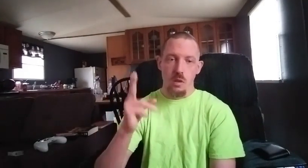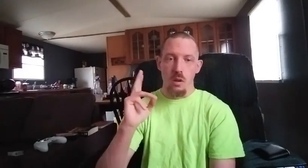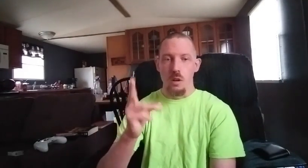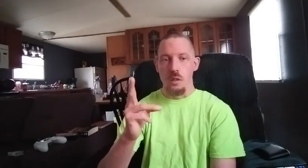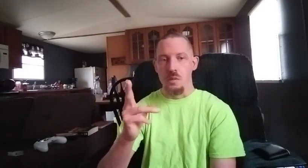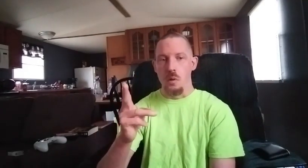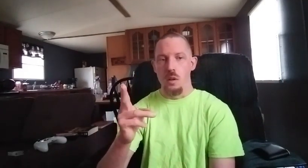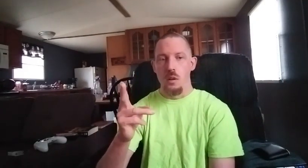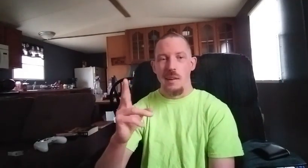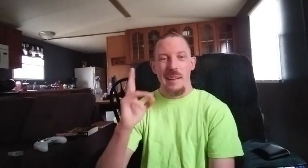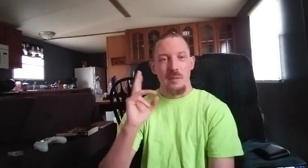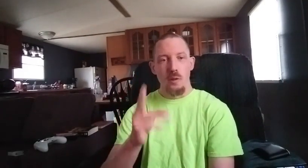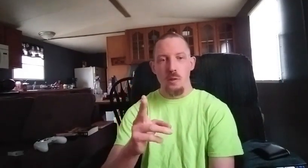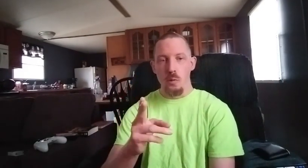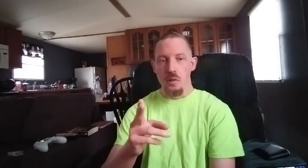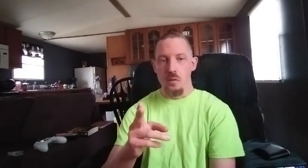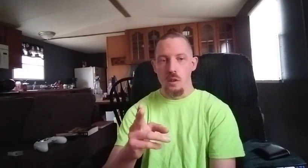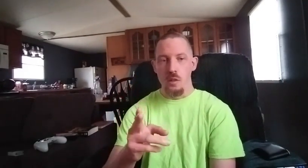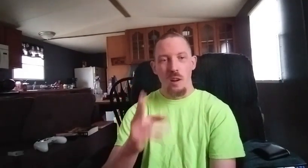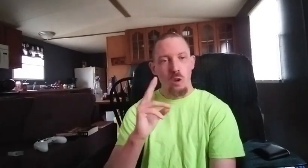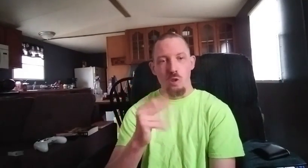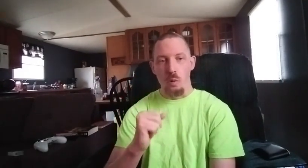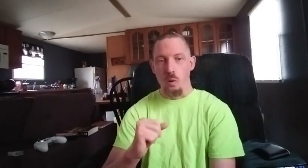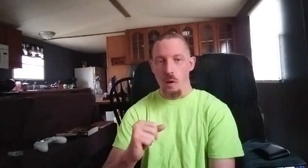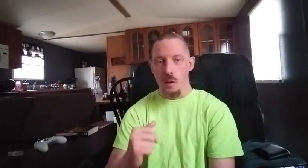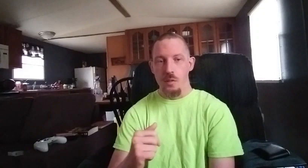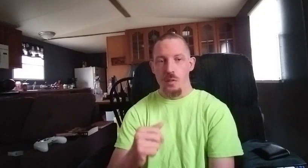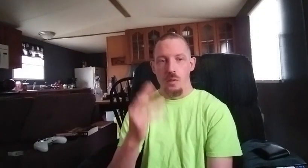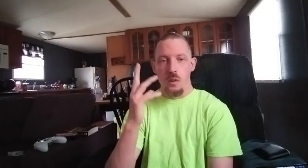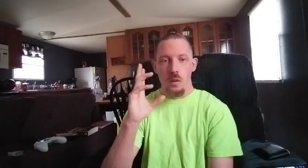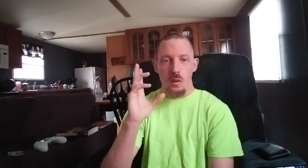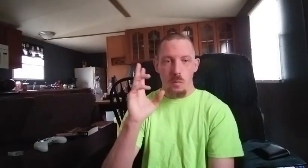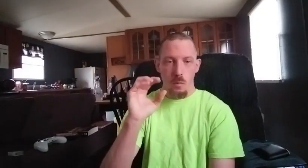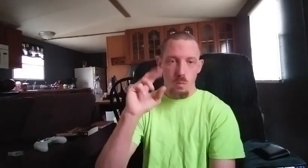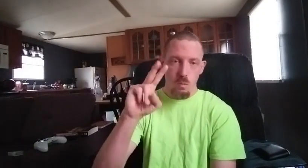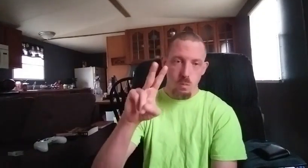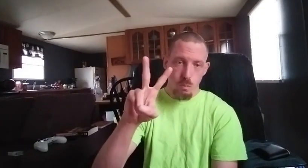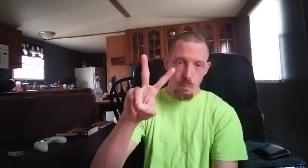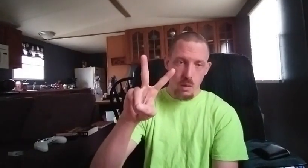train hard train smart do your research and learn to progress peace